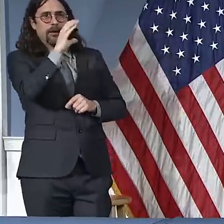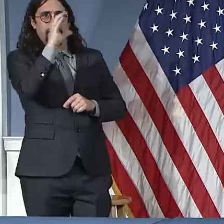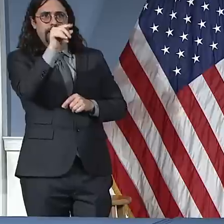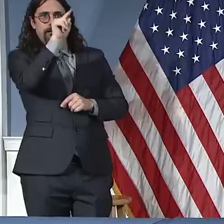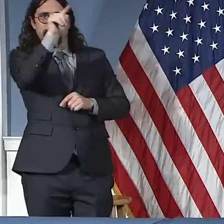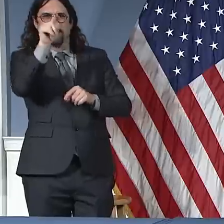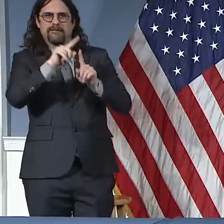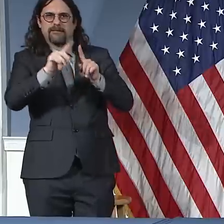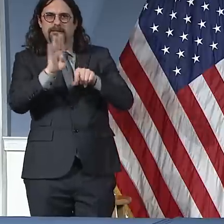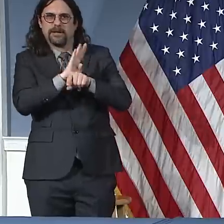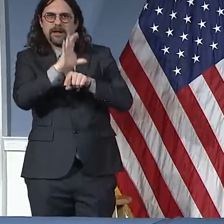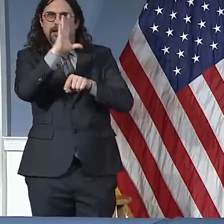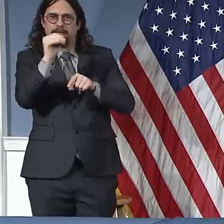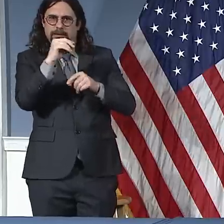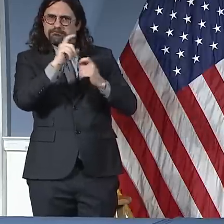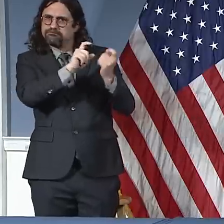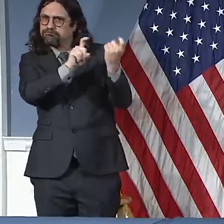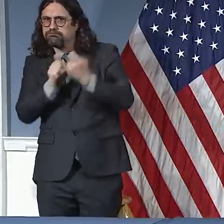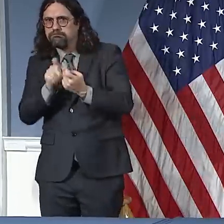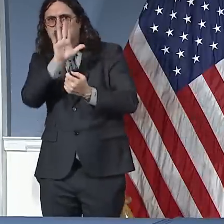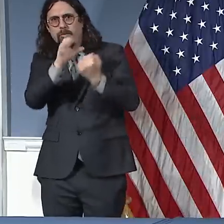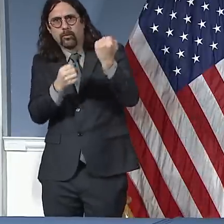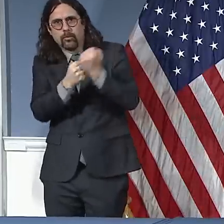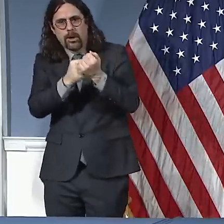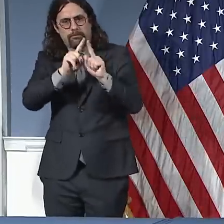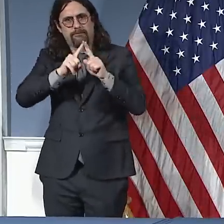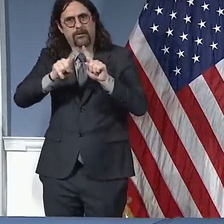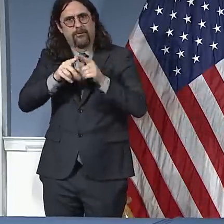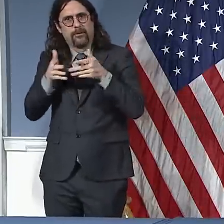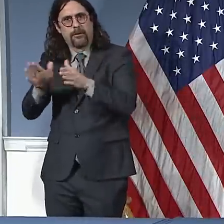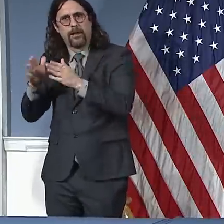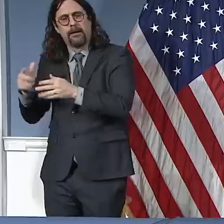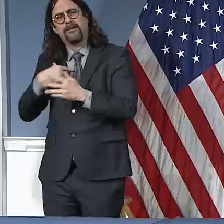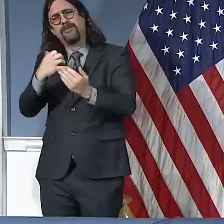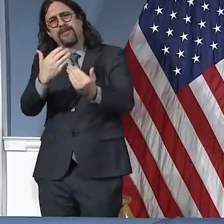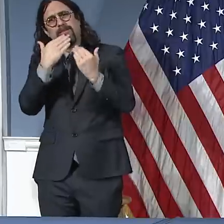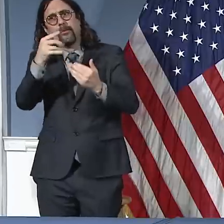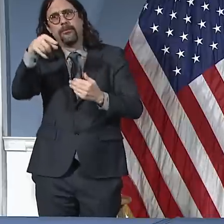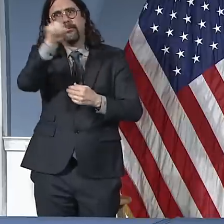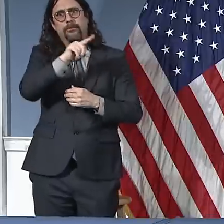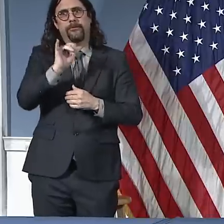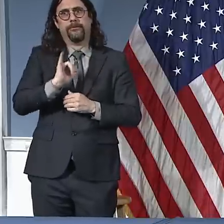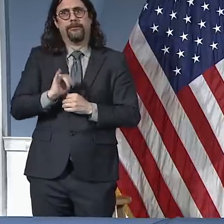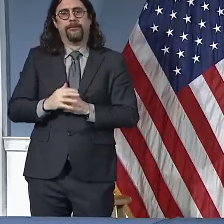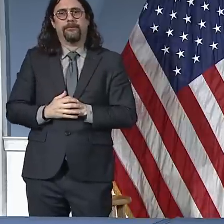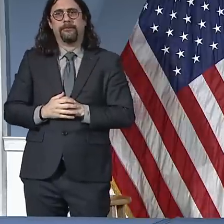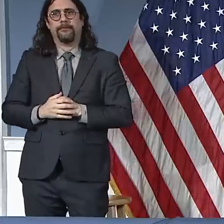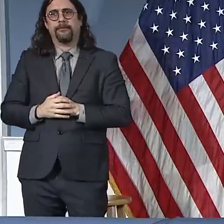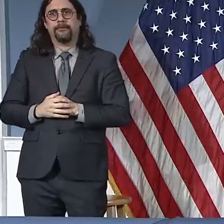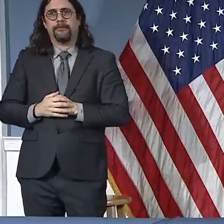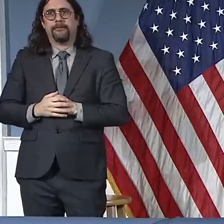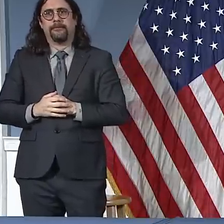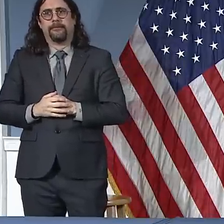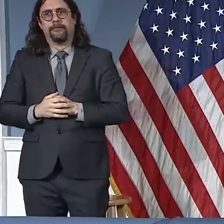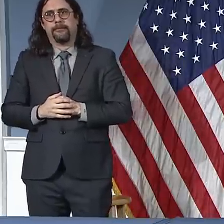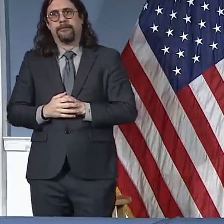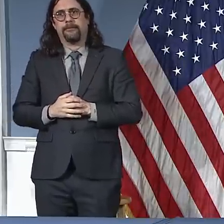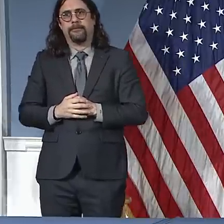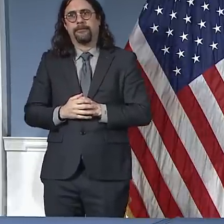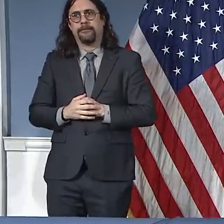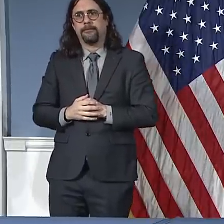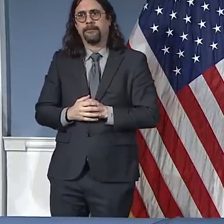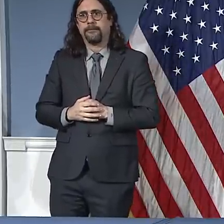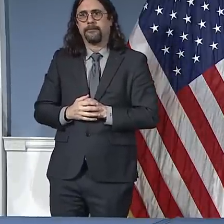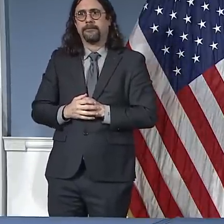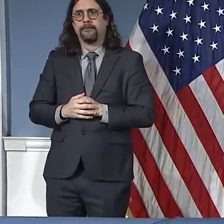Last night, had a very encouraging conversation with the CEO of the 3M Corporation in Minnesota, which is in a position to